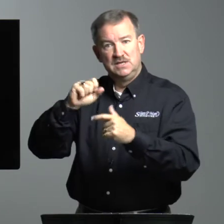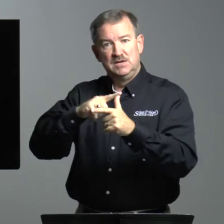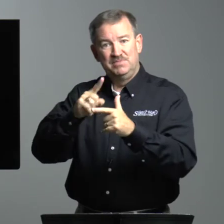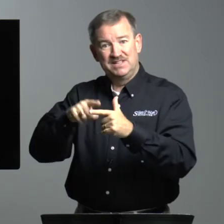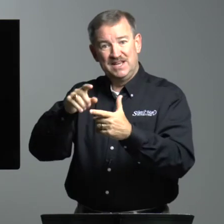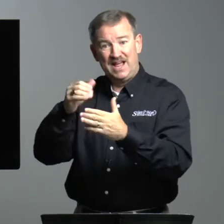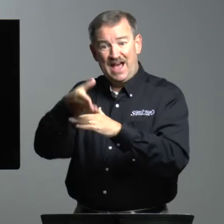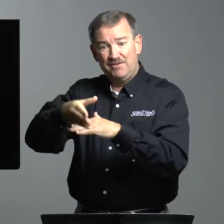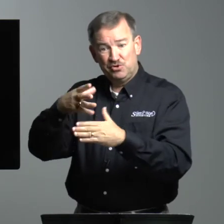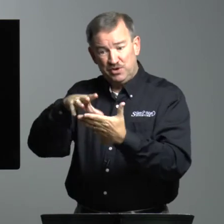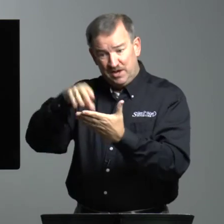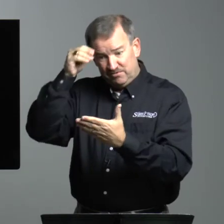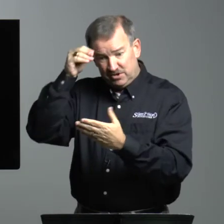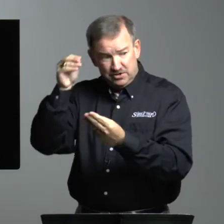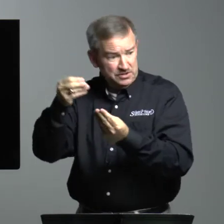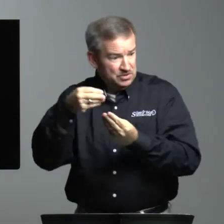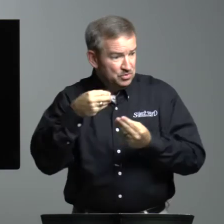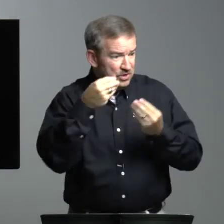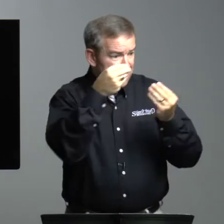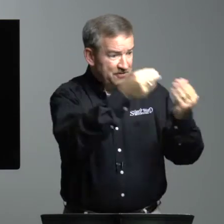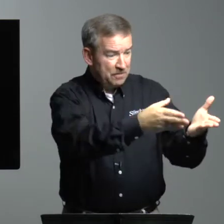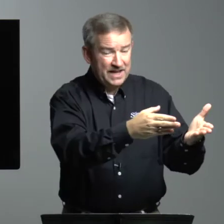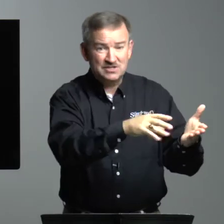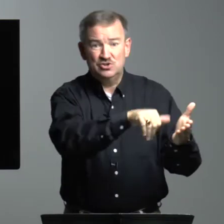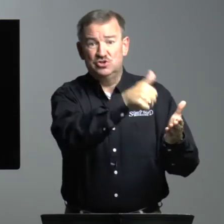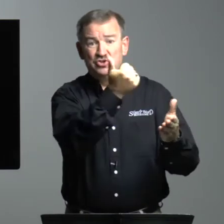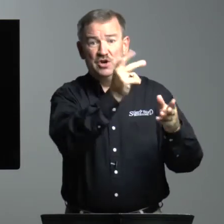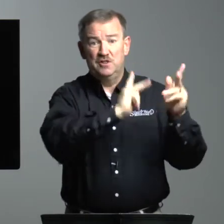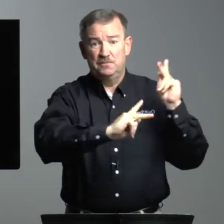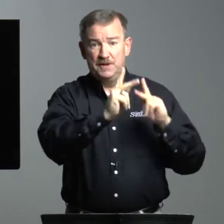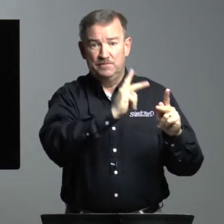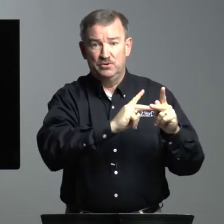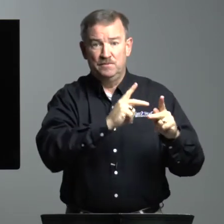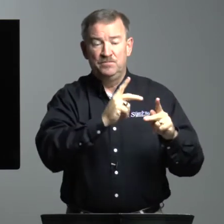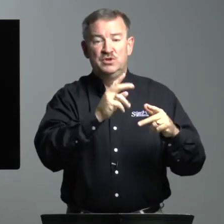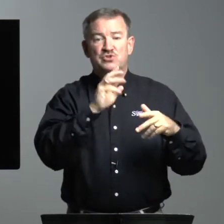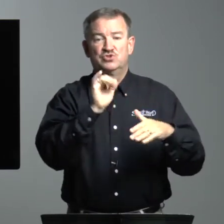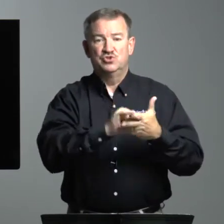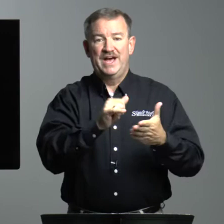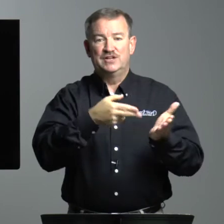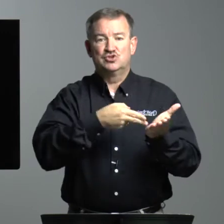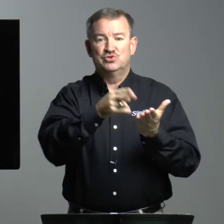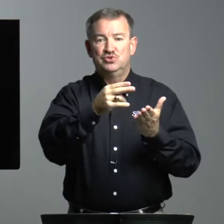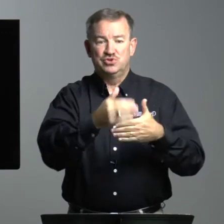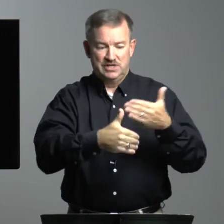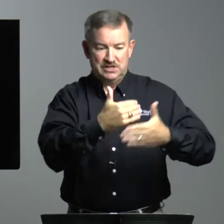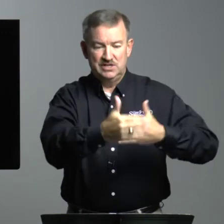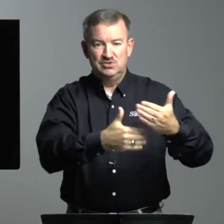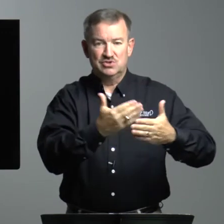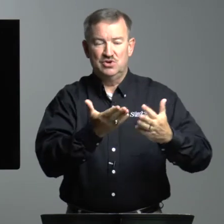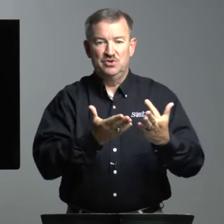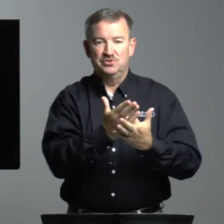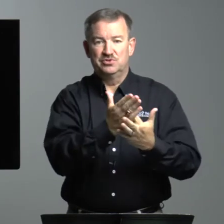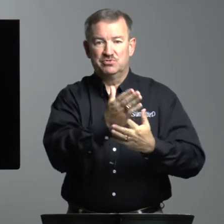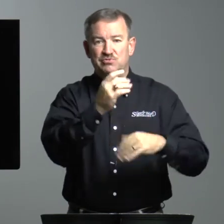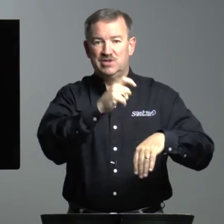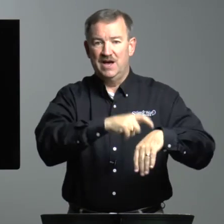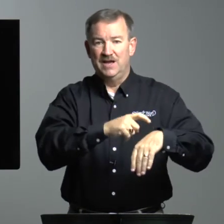But then after we have learned, we have to pass it on to other people. So that truth continues on through time.